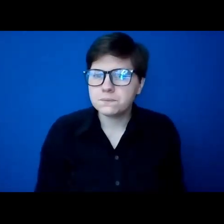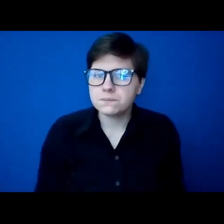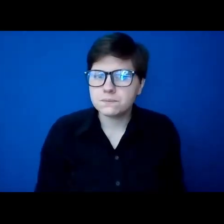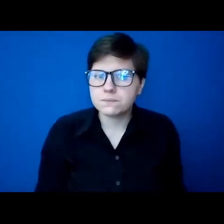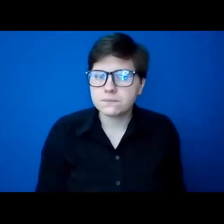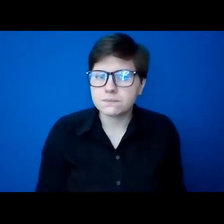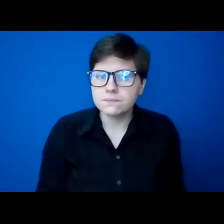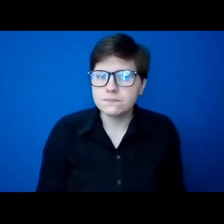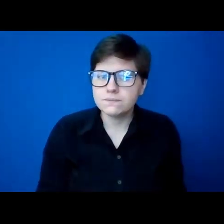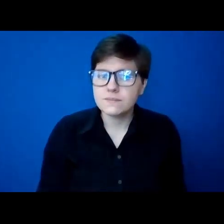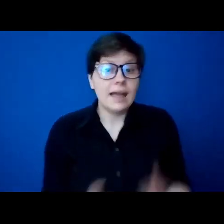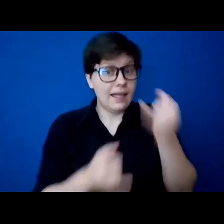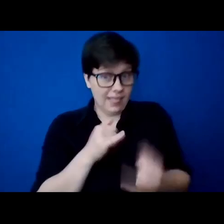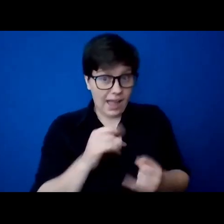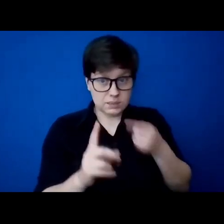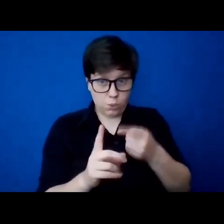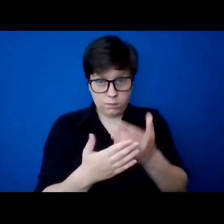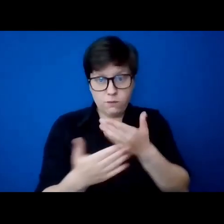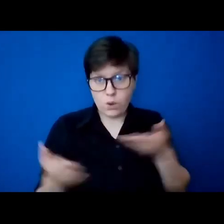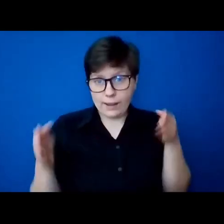My last point before the conclusion.